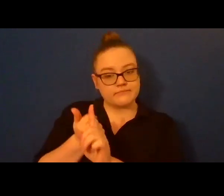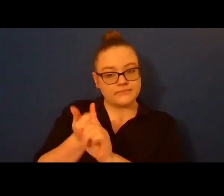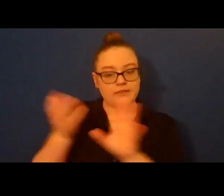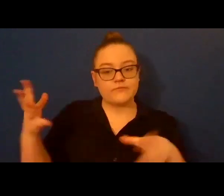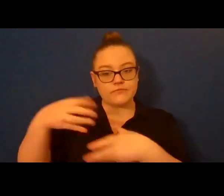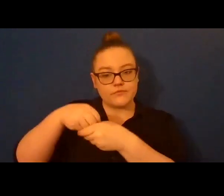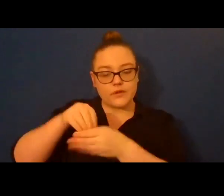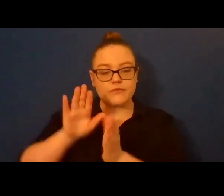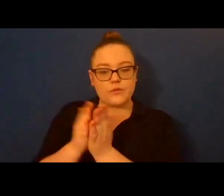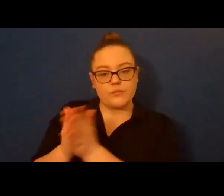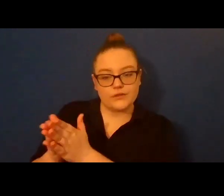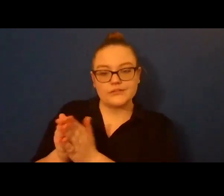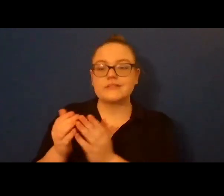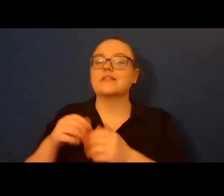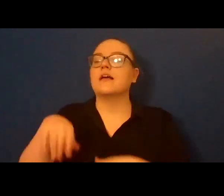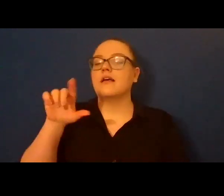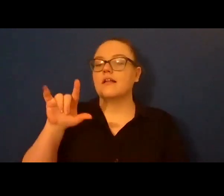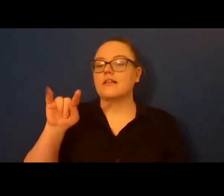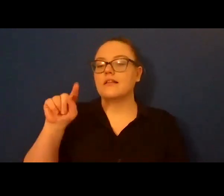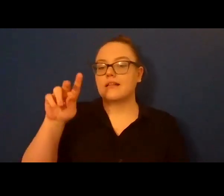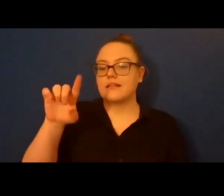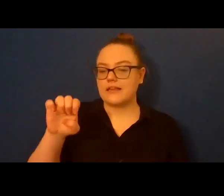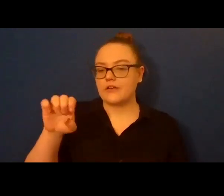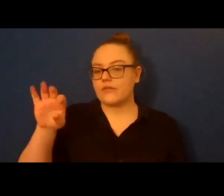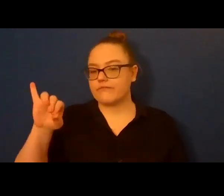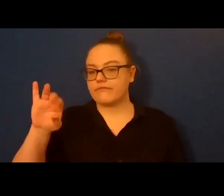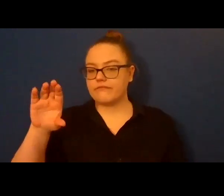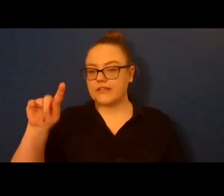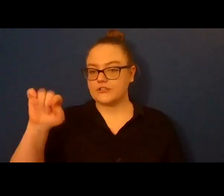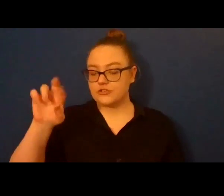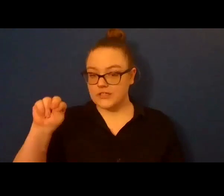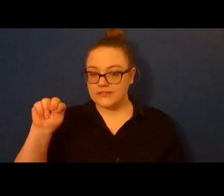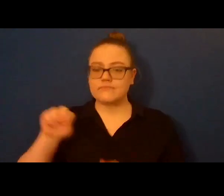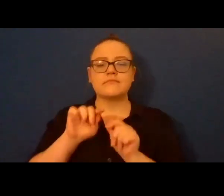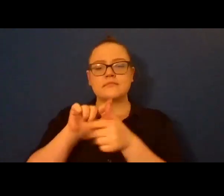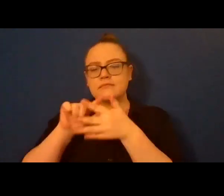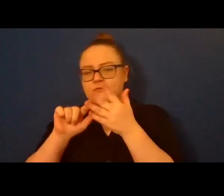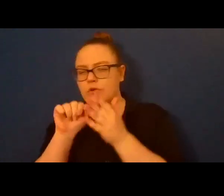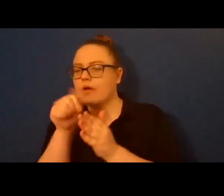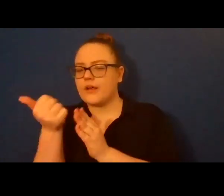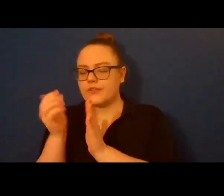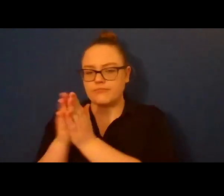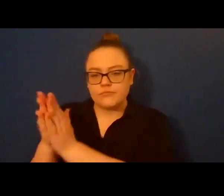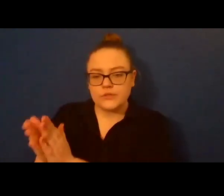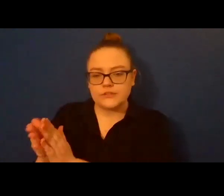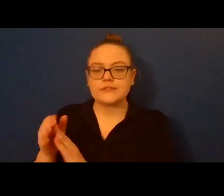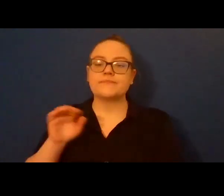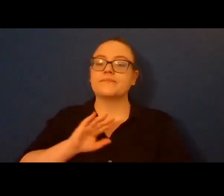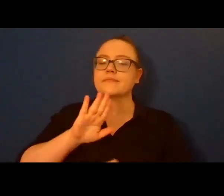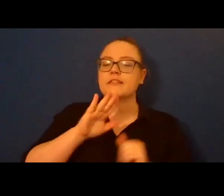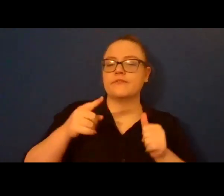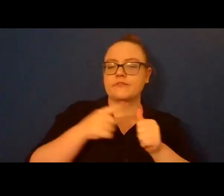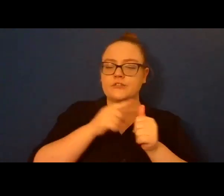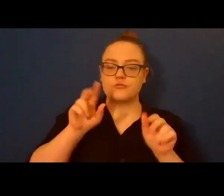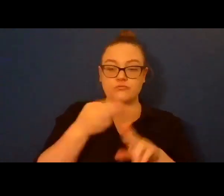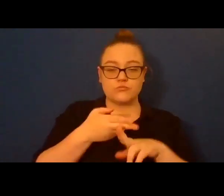Fiction, The Forge, Split Lip, Cosmonauts Avenue, and elsewhere. His debut short story collection, I Am Not Hungry But I Could Eat, is